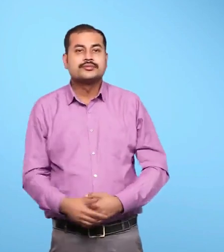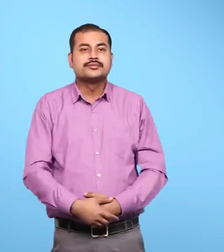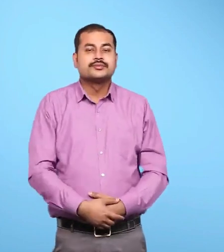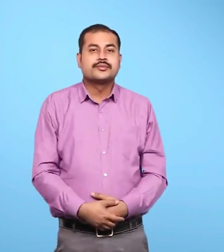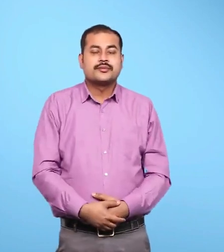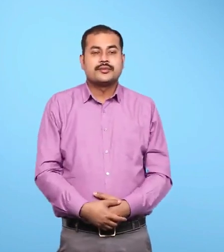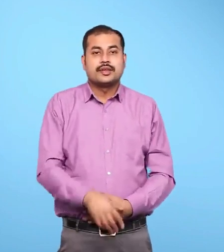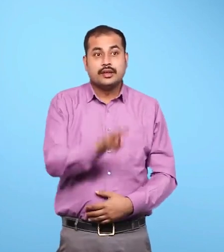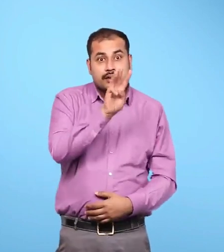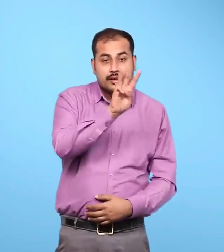3.